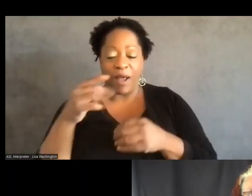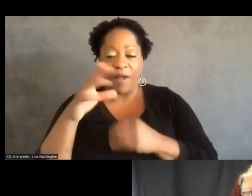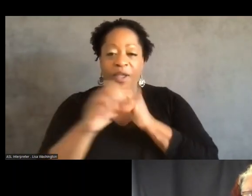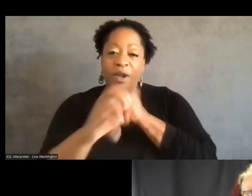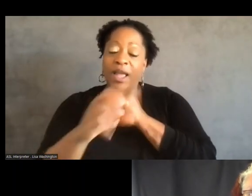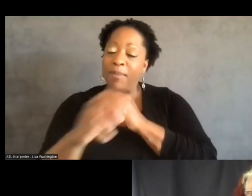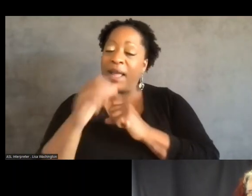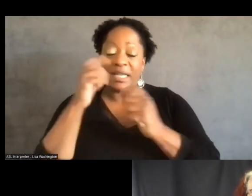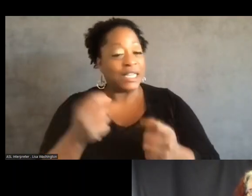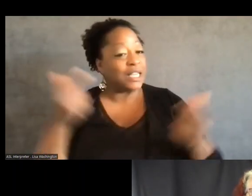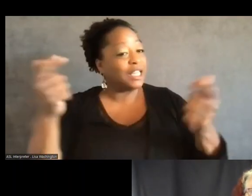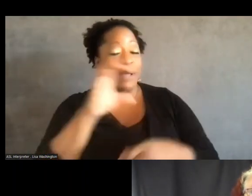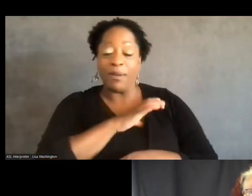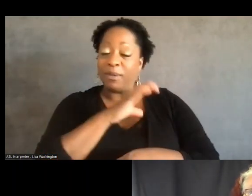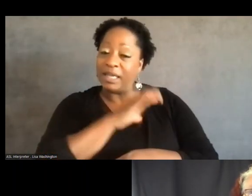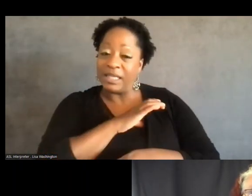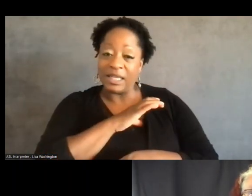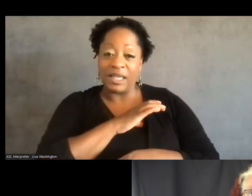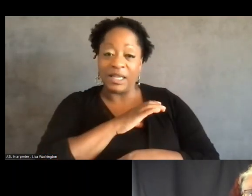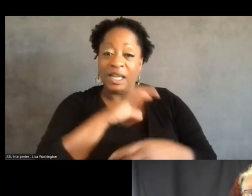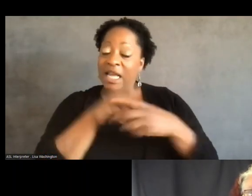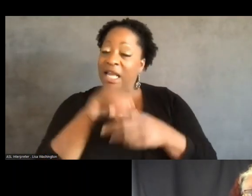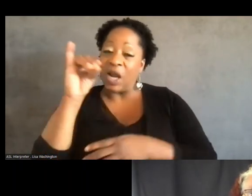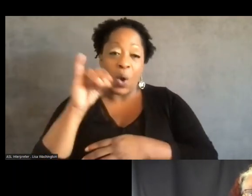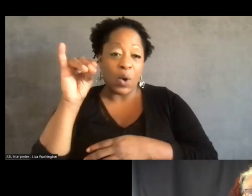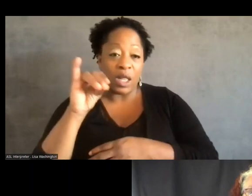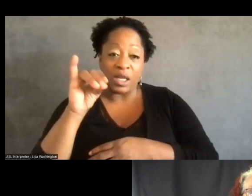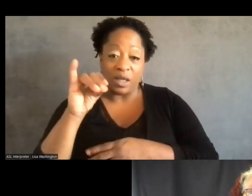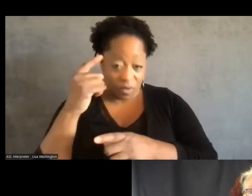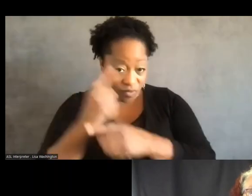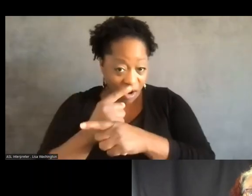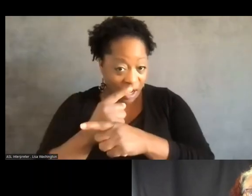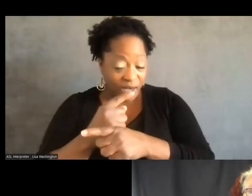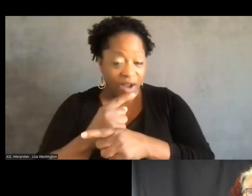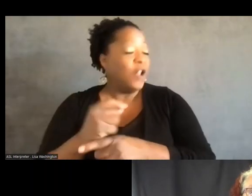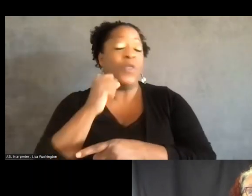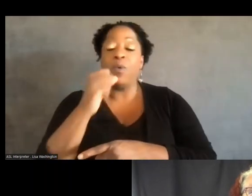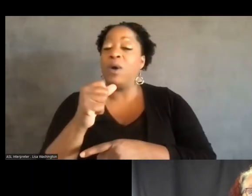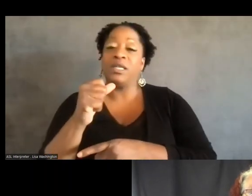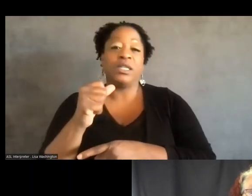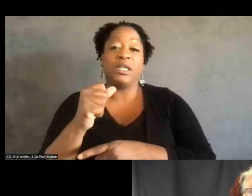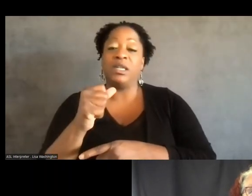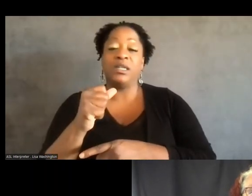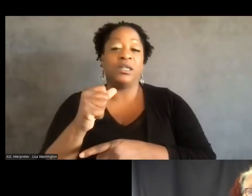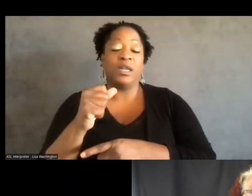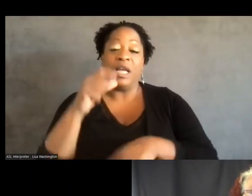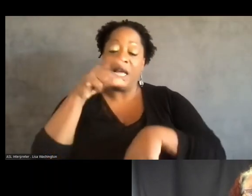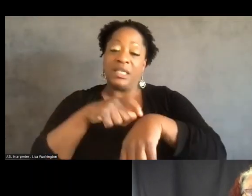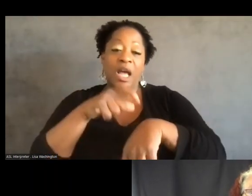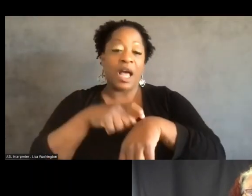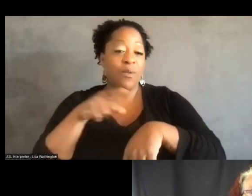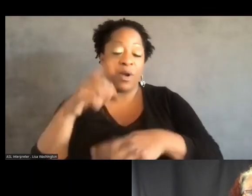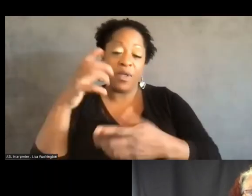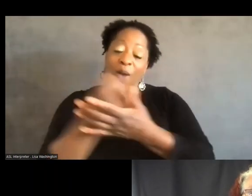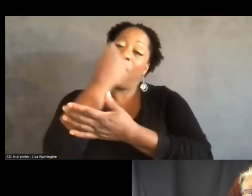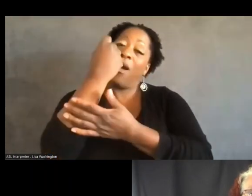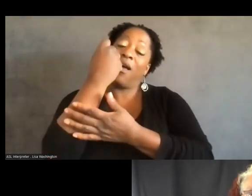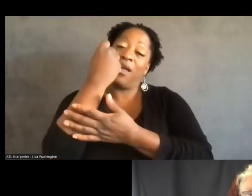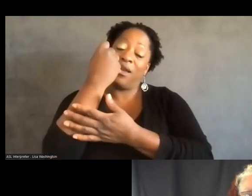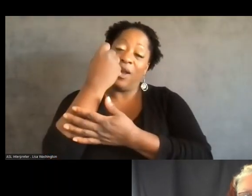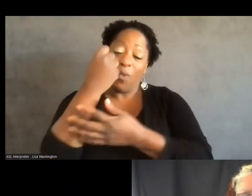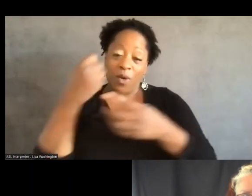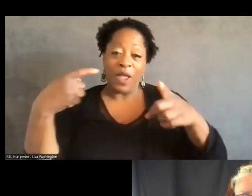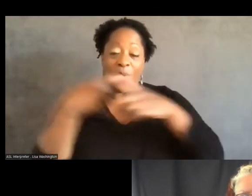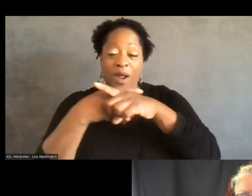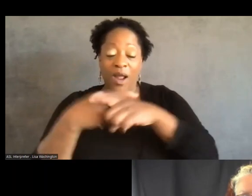didn't eliminate policing in Oakland, right? They didn't, there wasn't a point that they won where they were in conflict